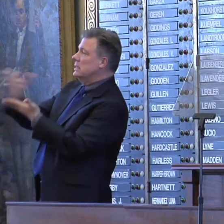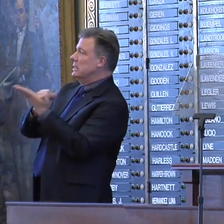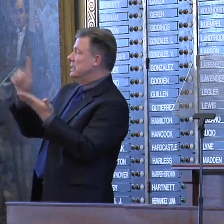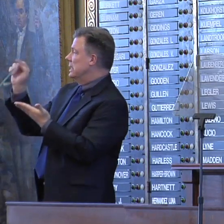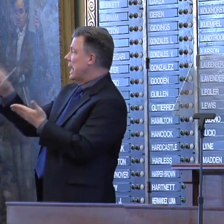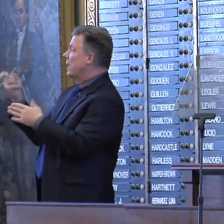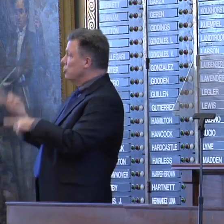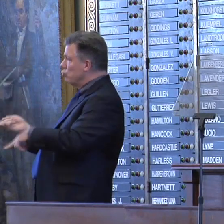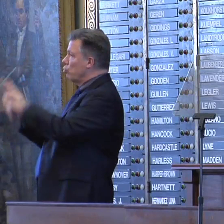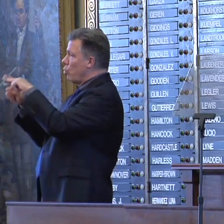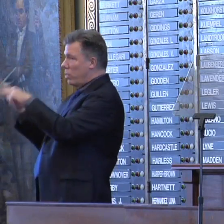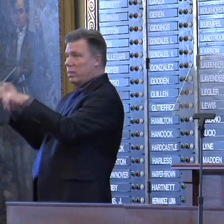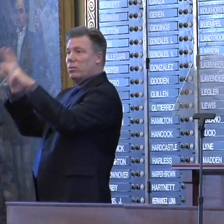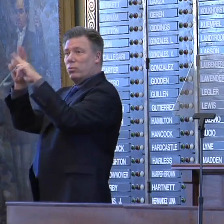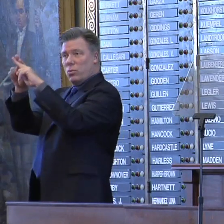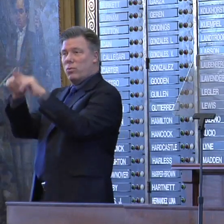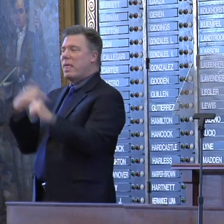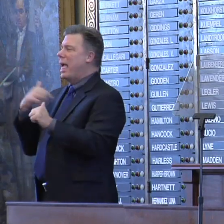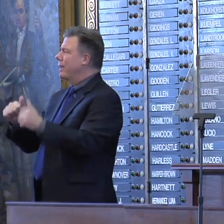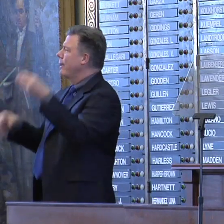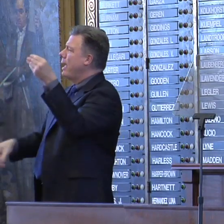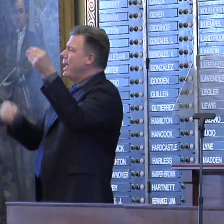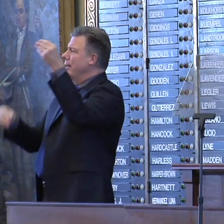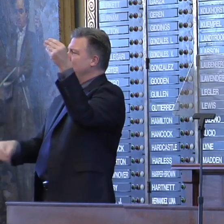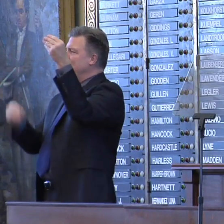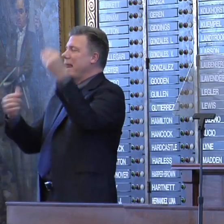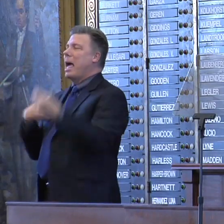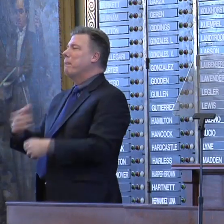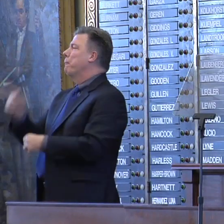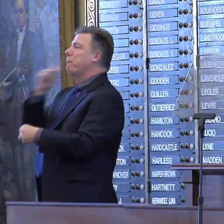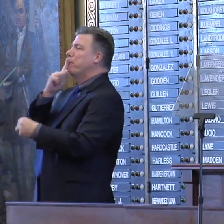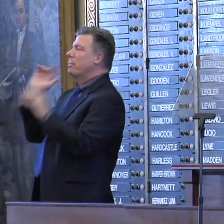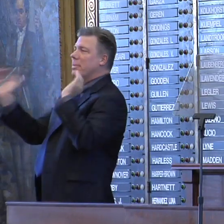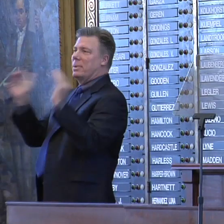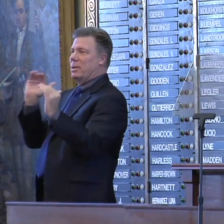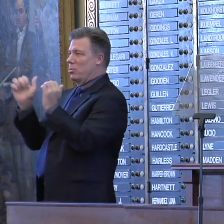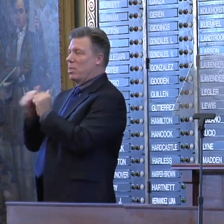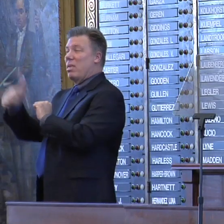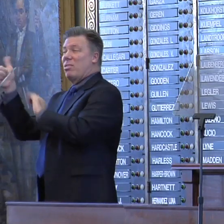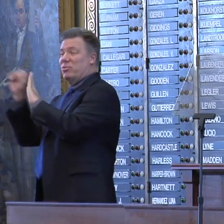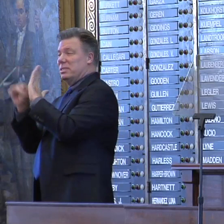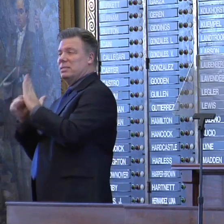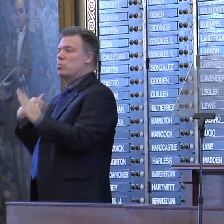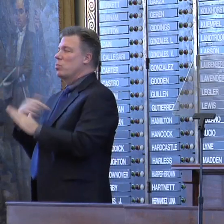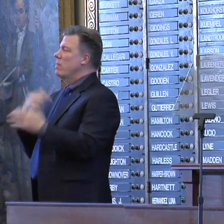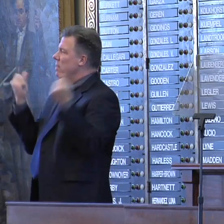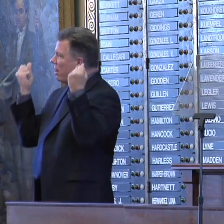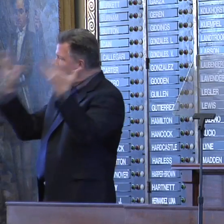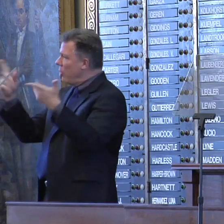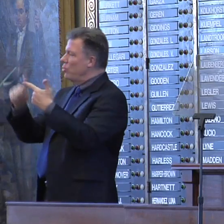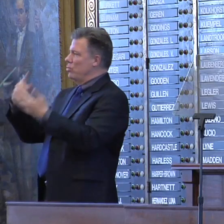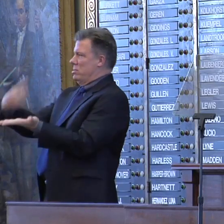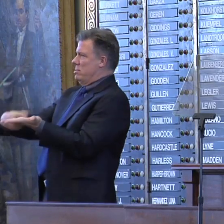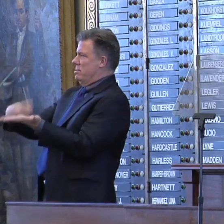the fact of the matter is I don't want to make other states have a complex. And we've got a lot of ground to cover this morning. So let me boil it down to